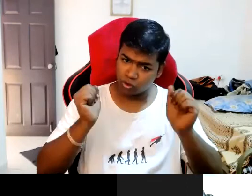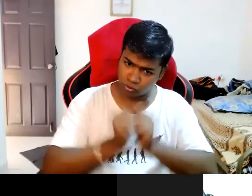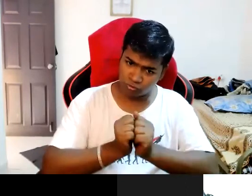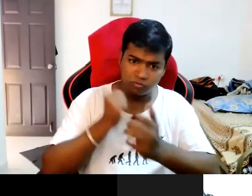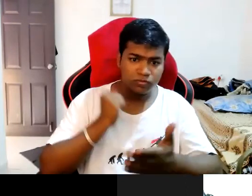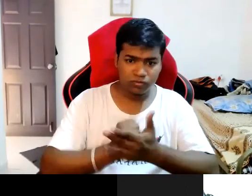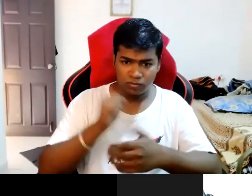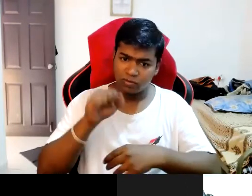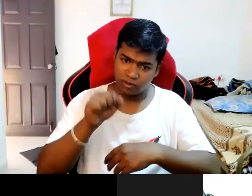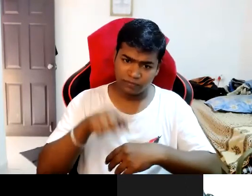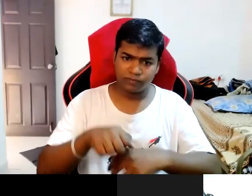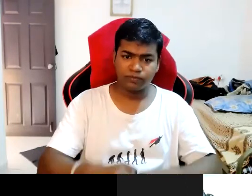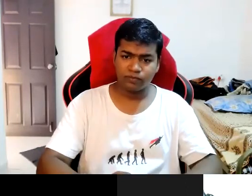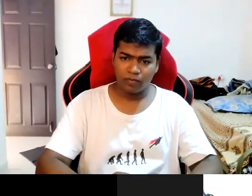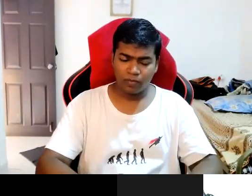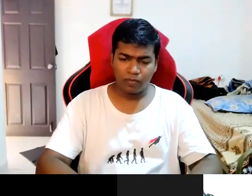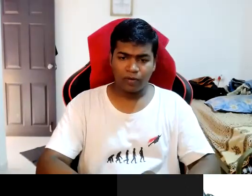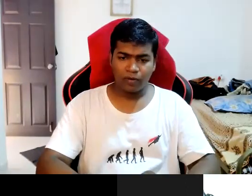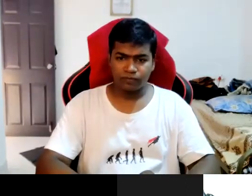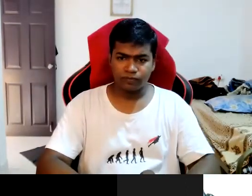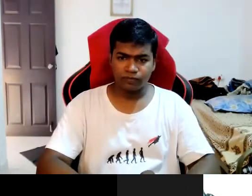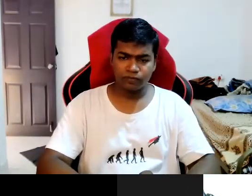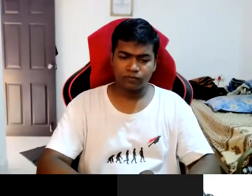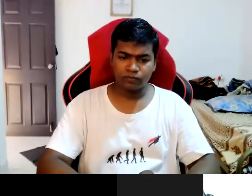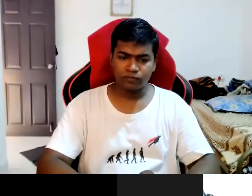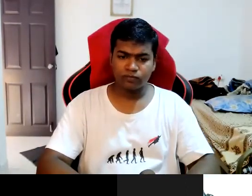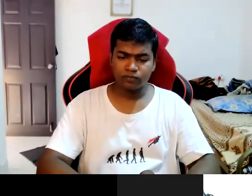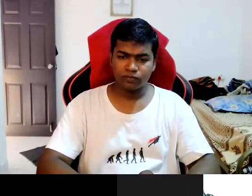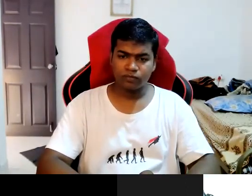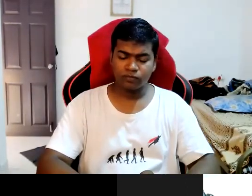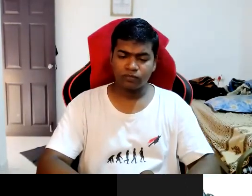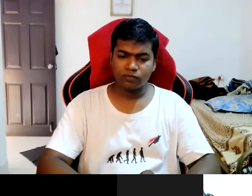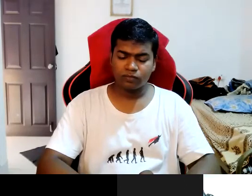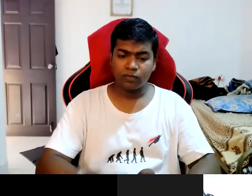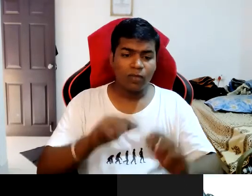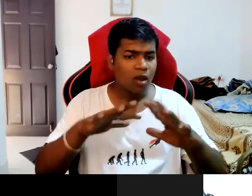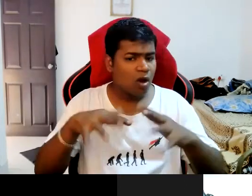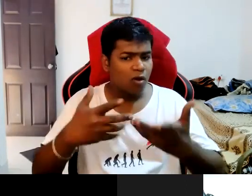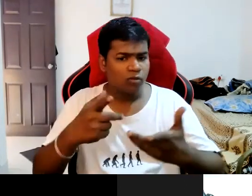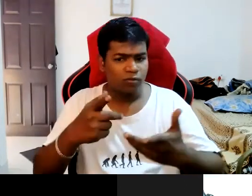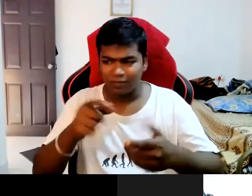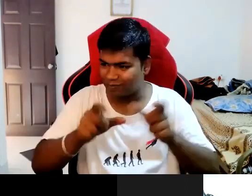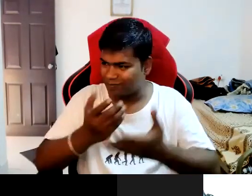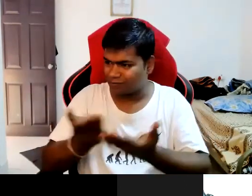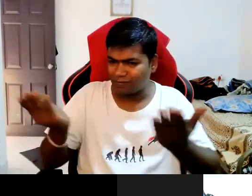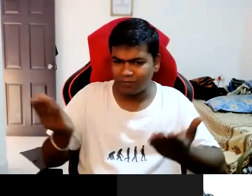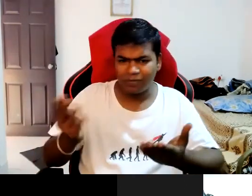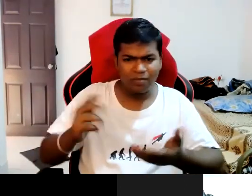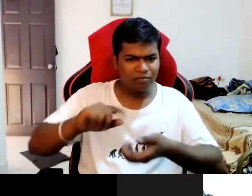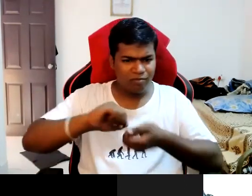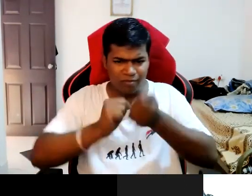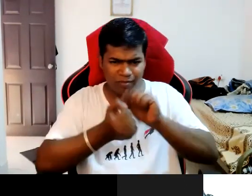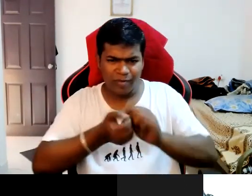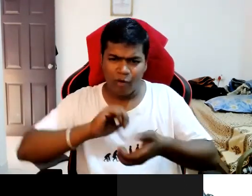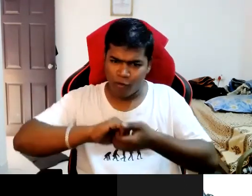Yes. I see and how how as you told that uh people became friend uh in